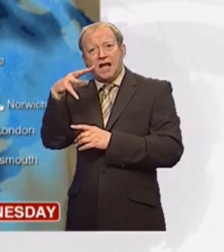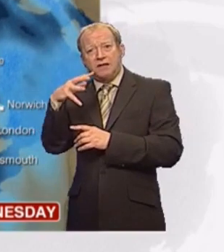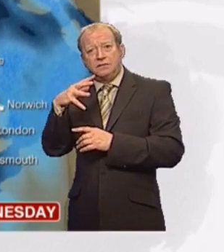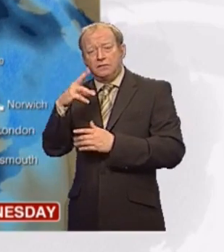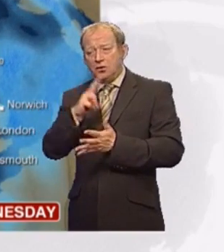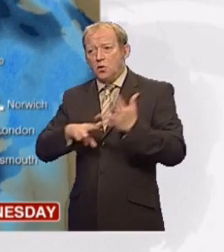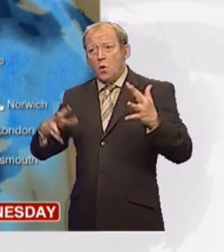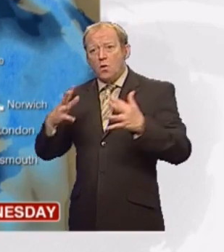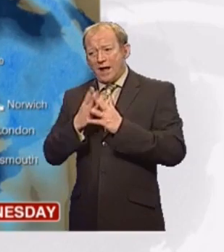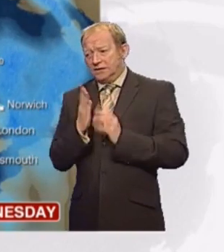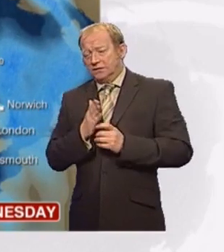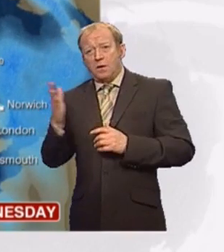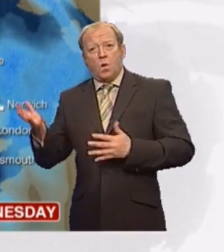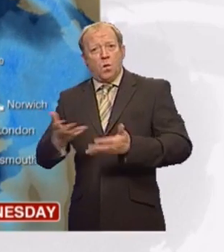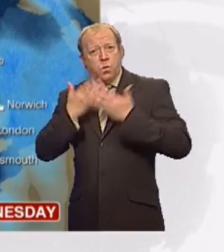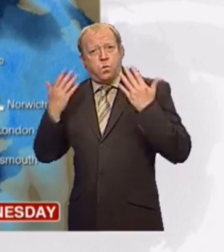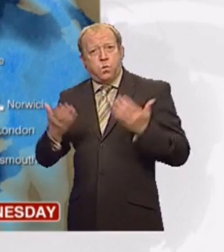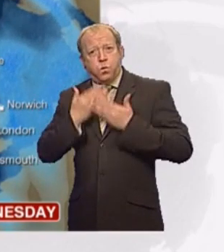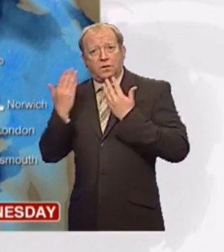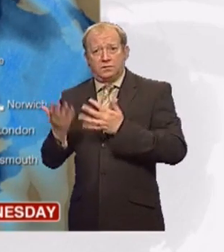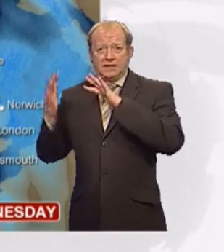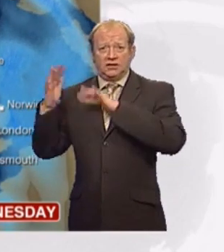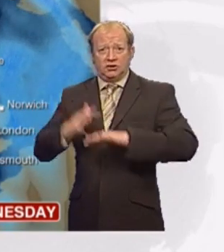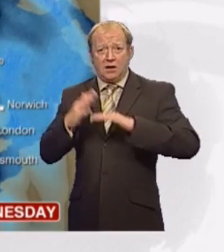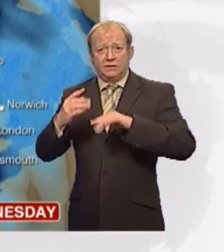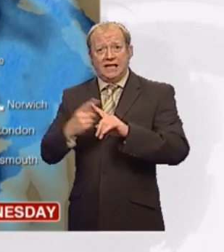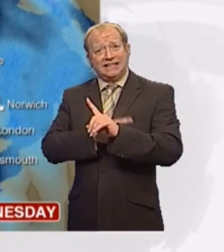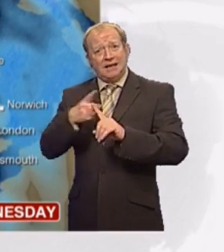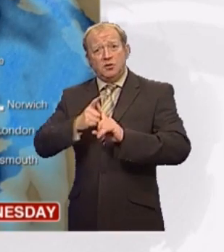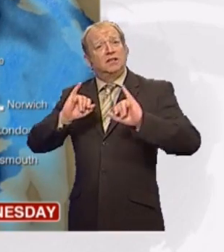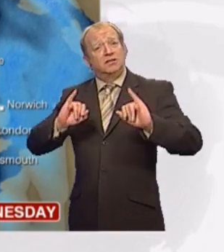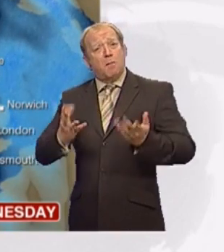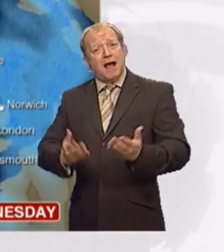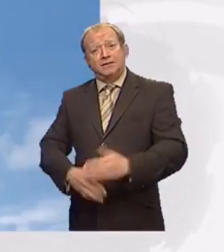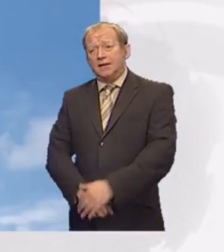of the country. Blustery with showers and temperatures. Not bad.